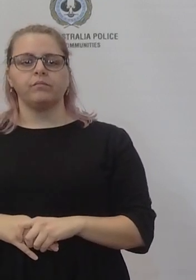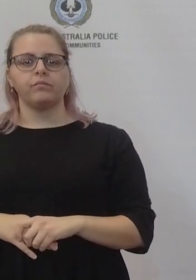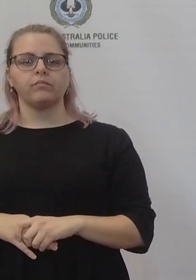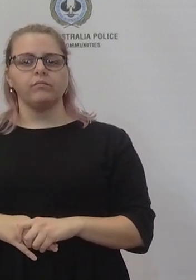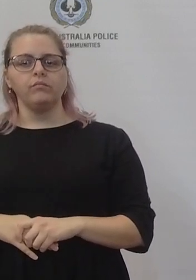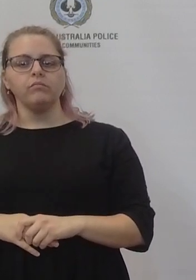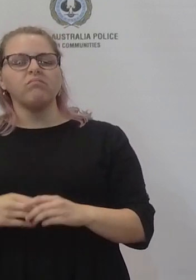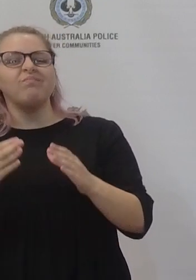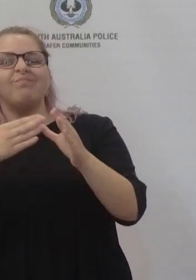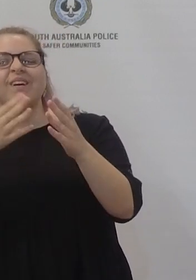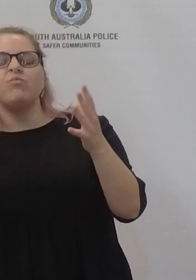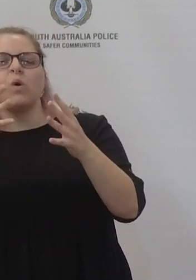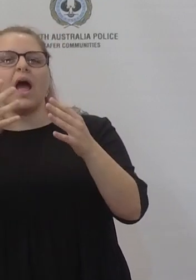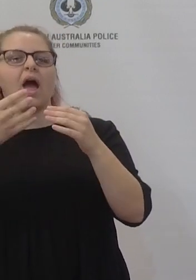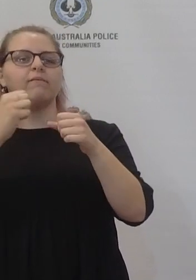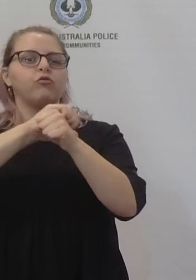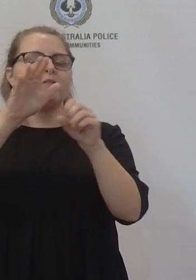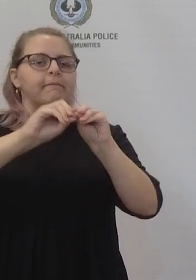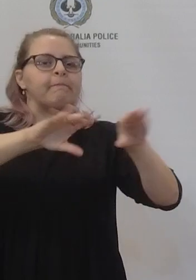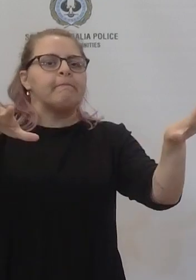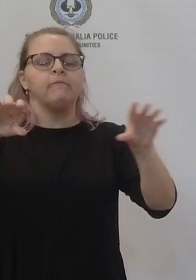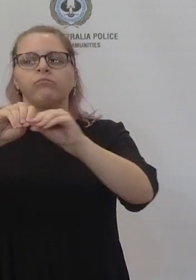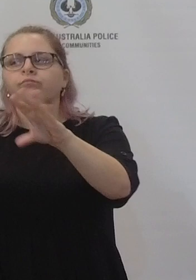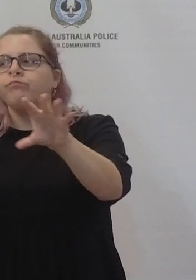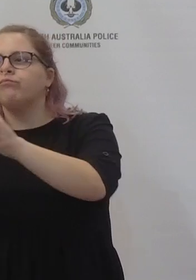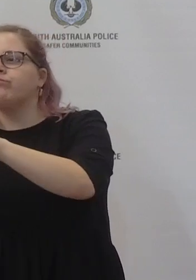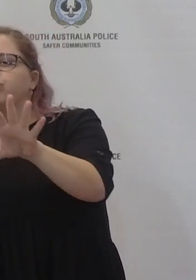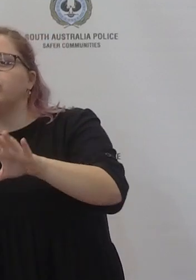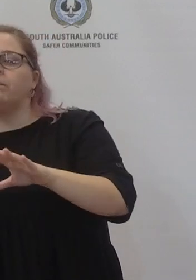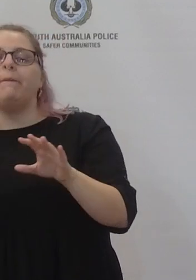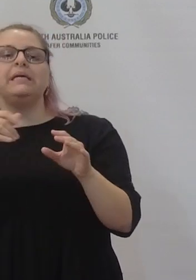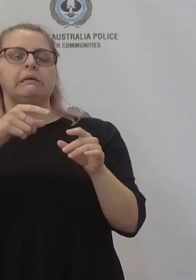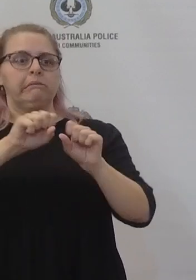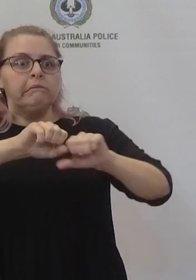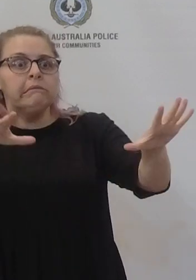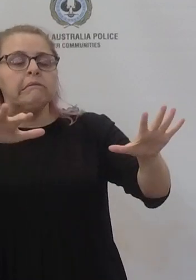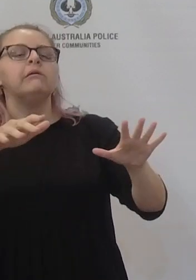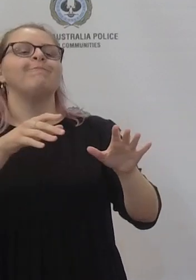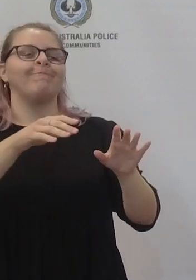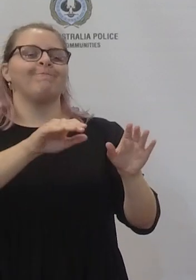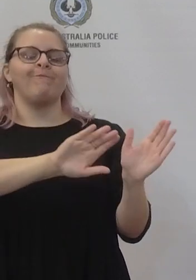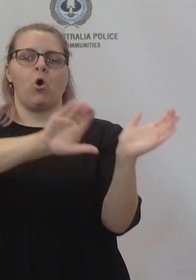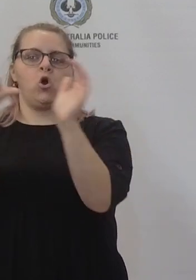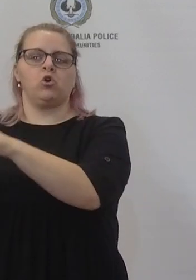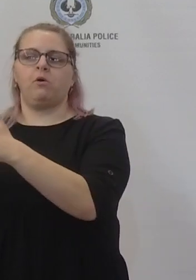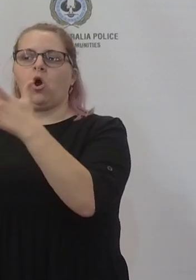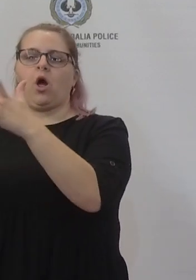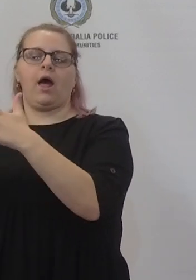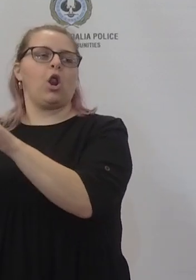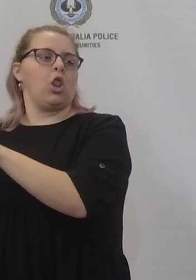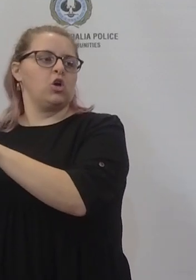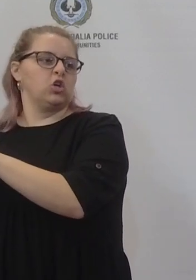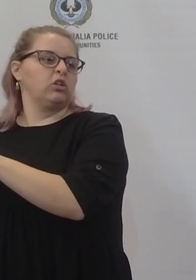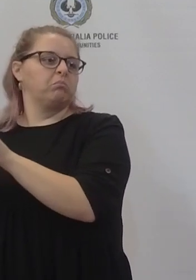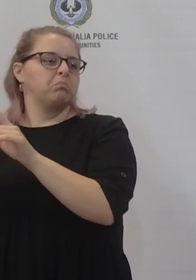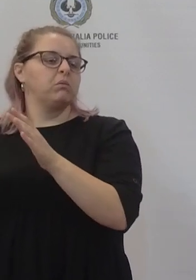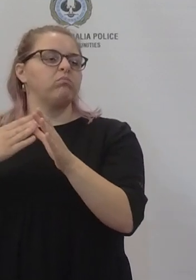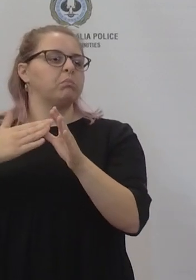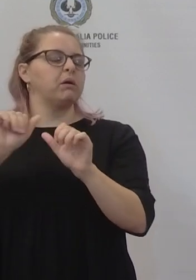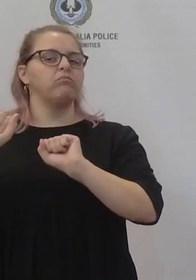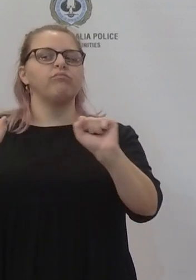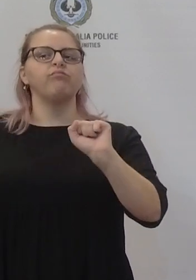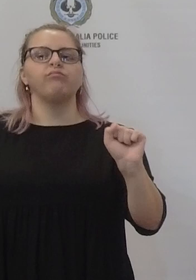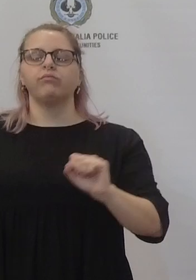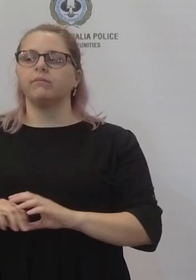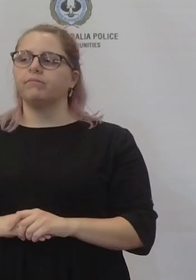of the virus on staff and or students where we might move to remote learning but we intend to finish the term strong. What is the current